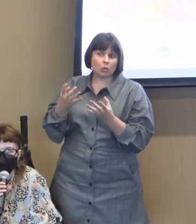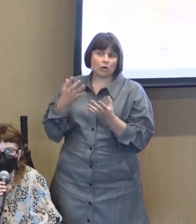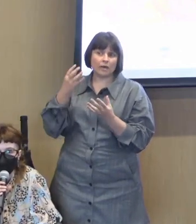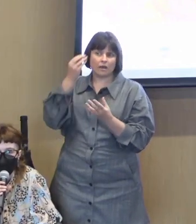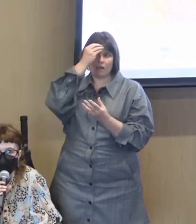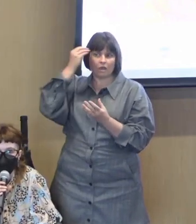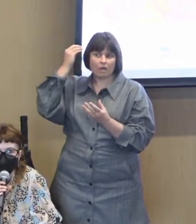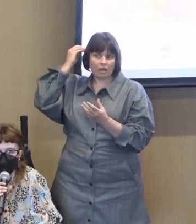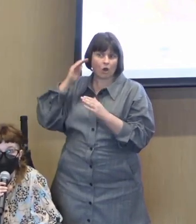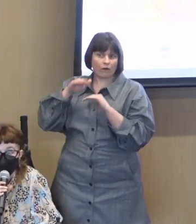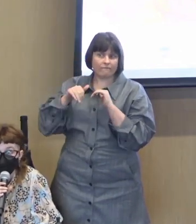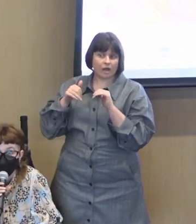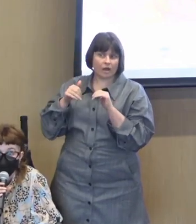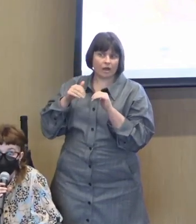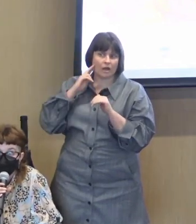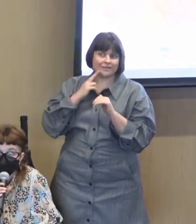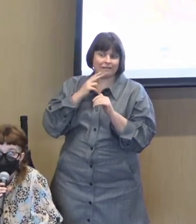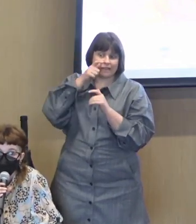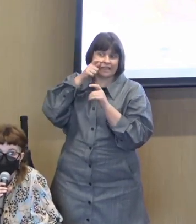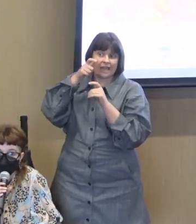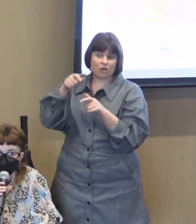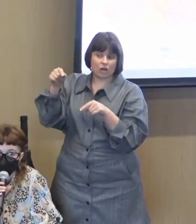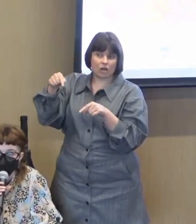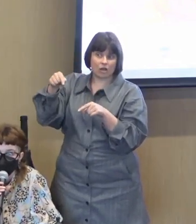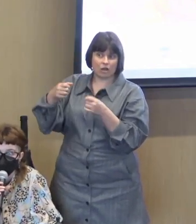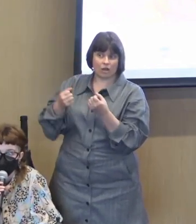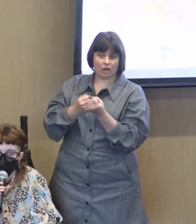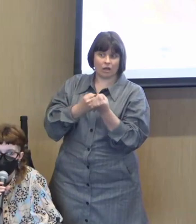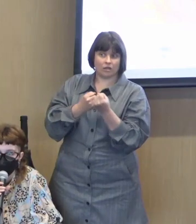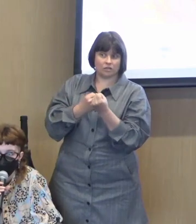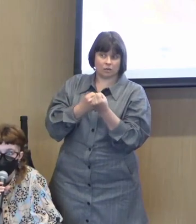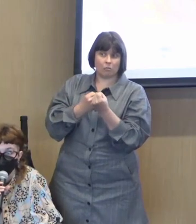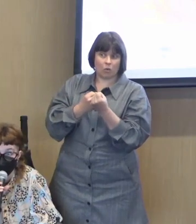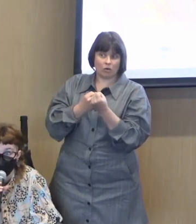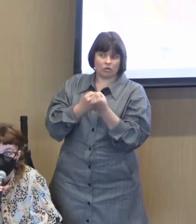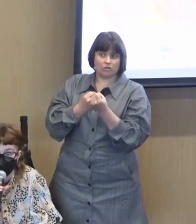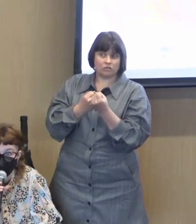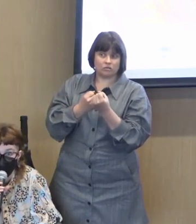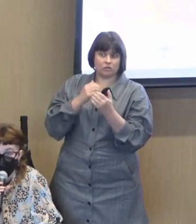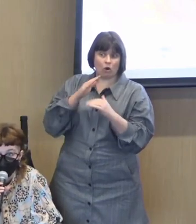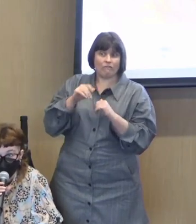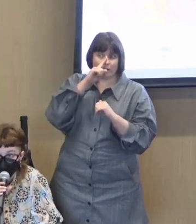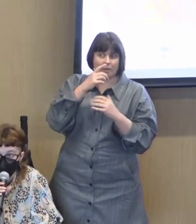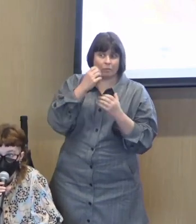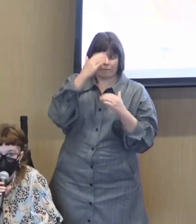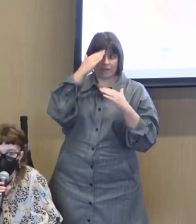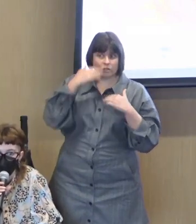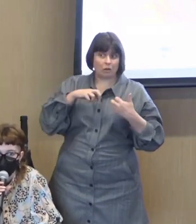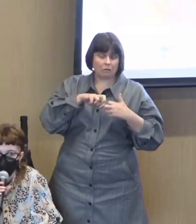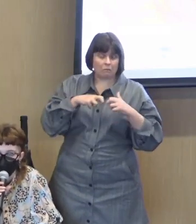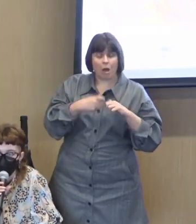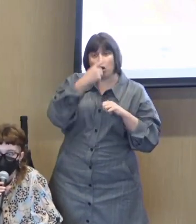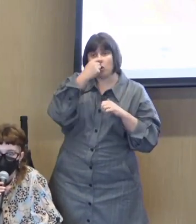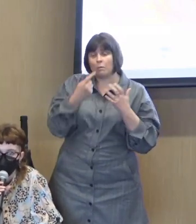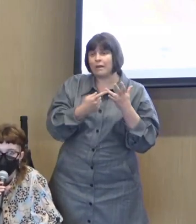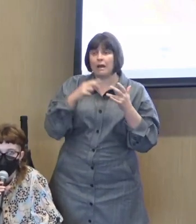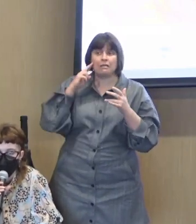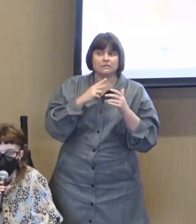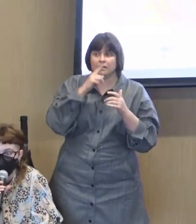like how deaf carers and supporters of people with mental health whether that's other deaf people or hearing people how that